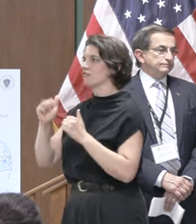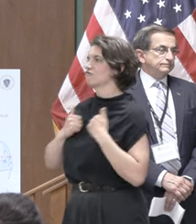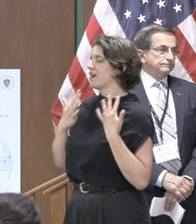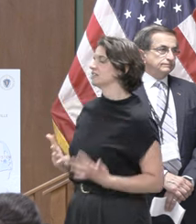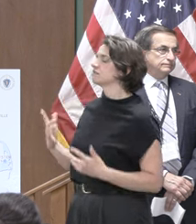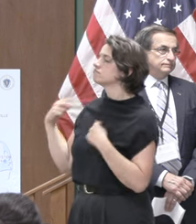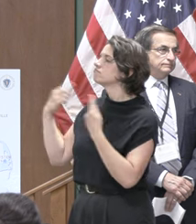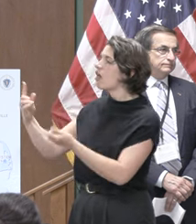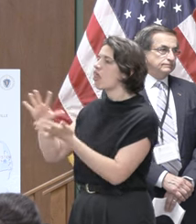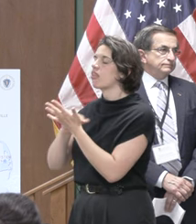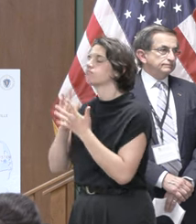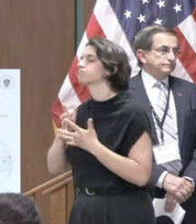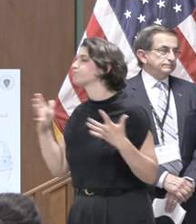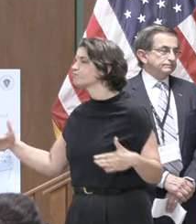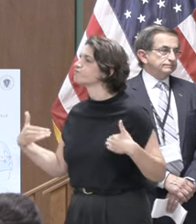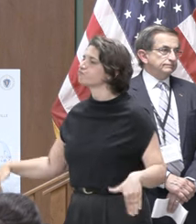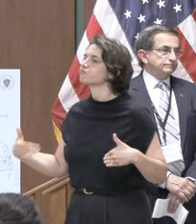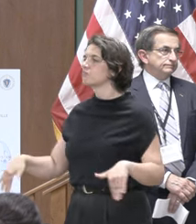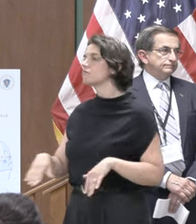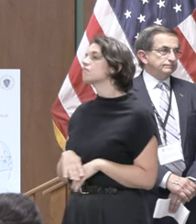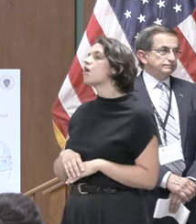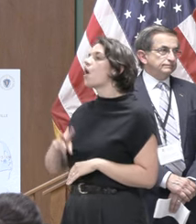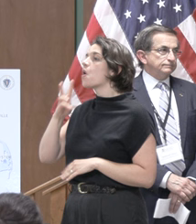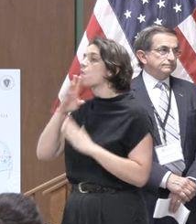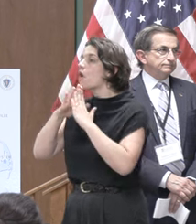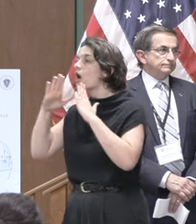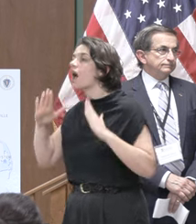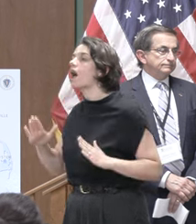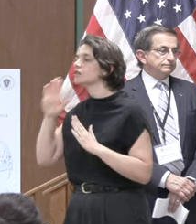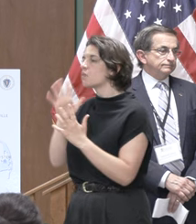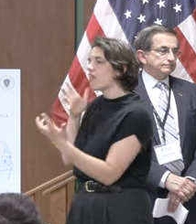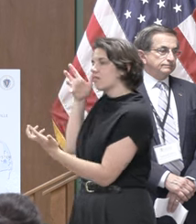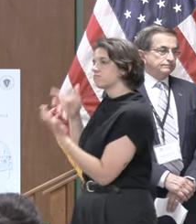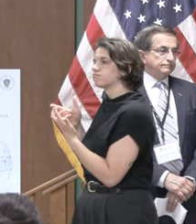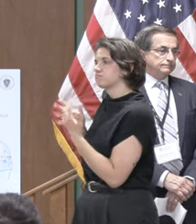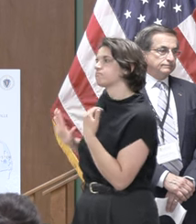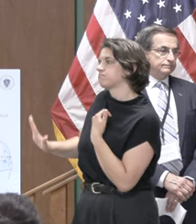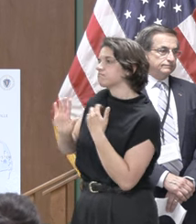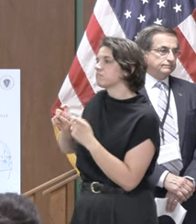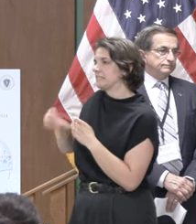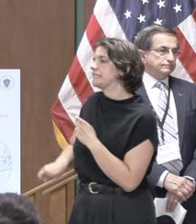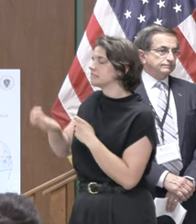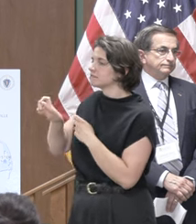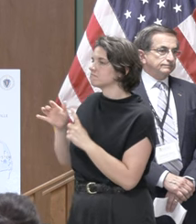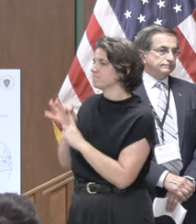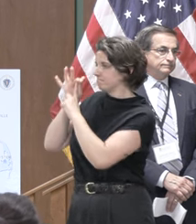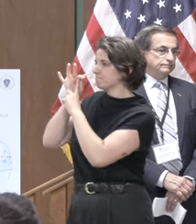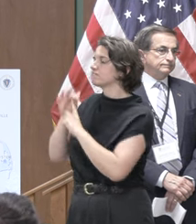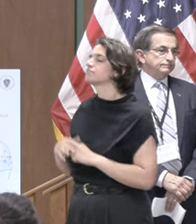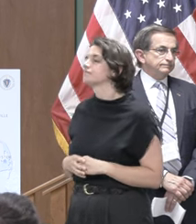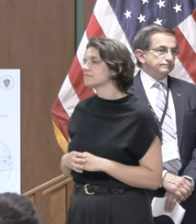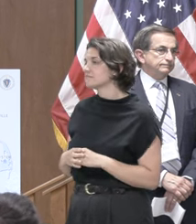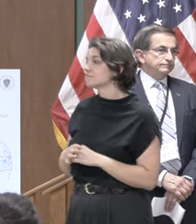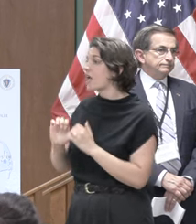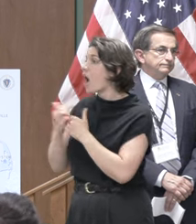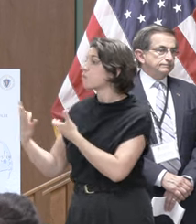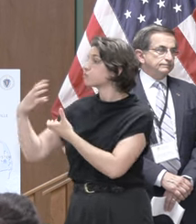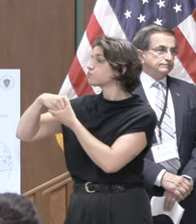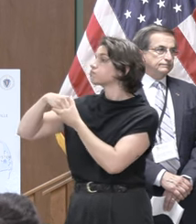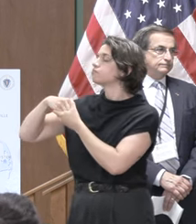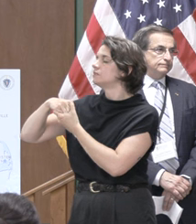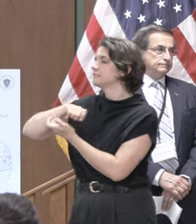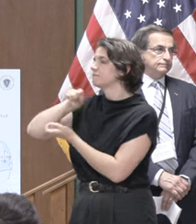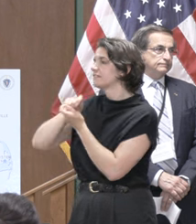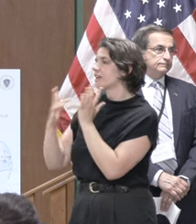the waterhouse is designed to accommodate the needs of this unique population by incorporating specific technology